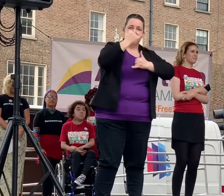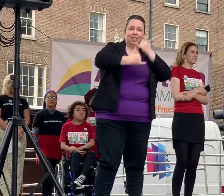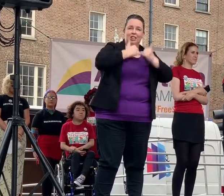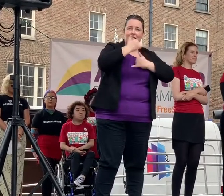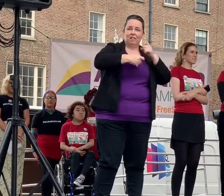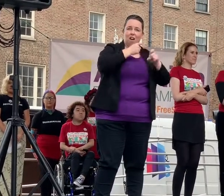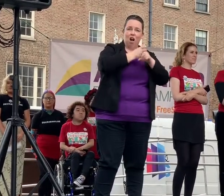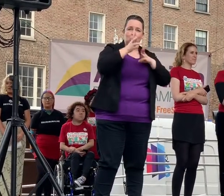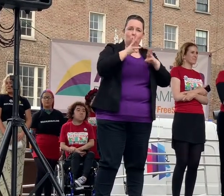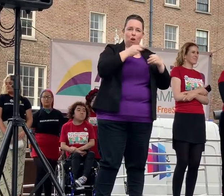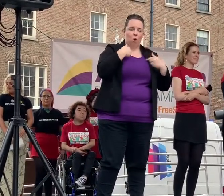boxes.